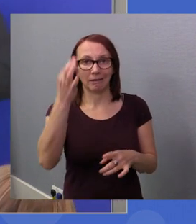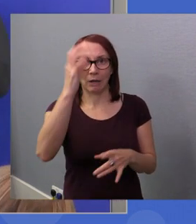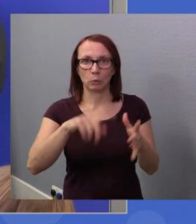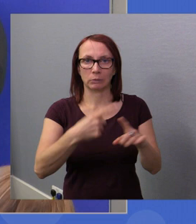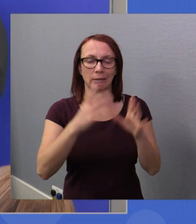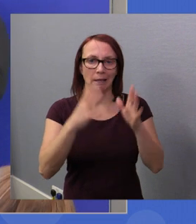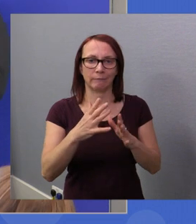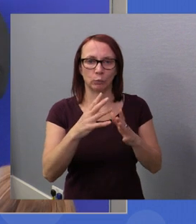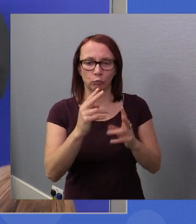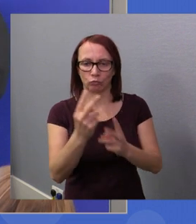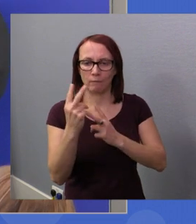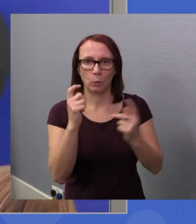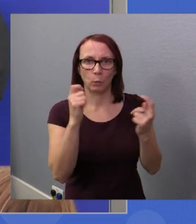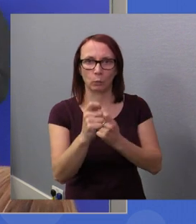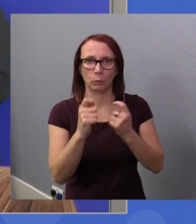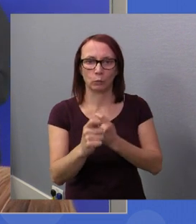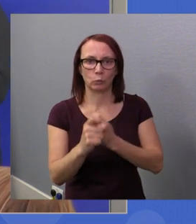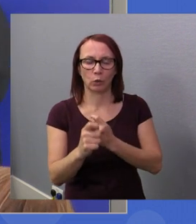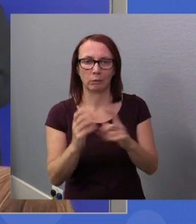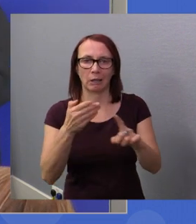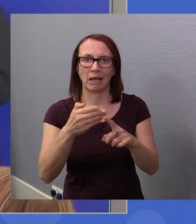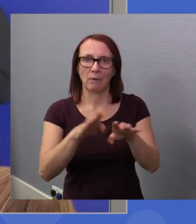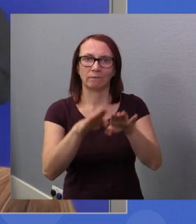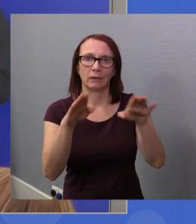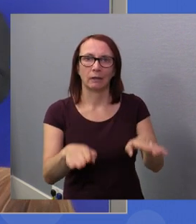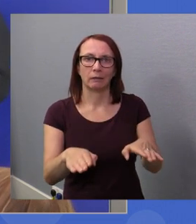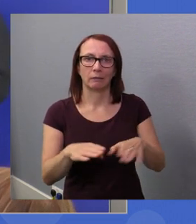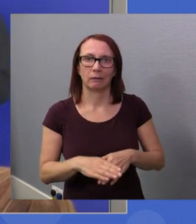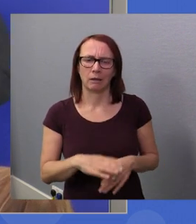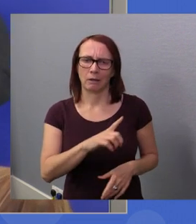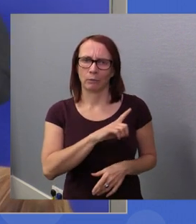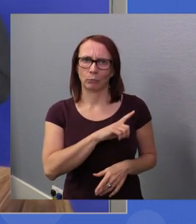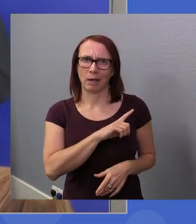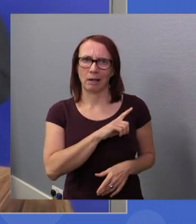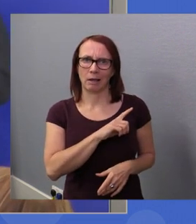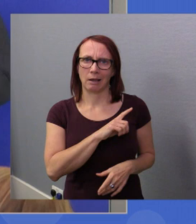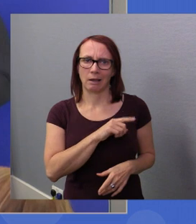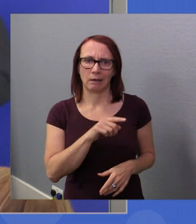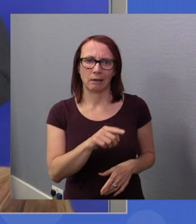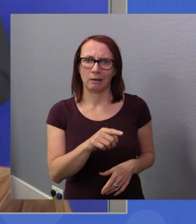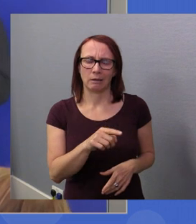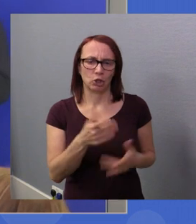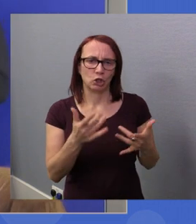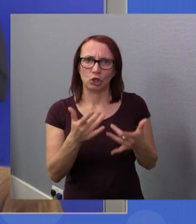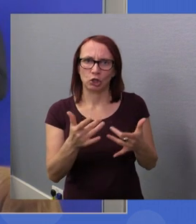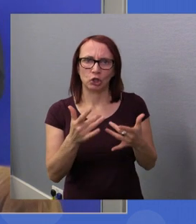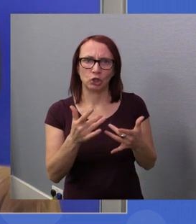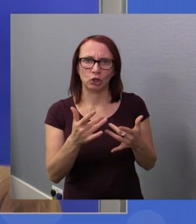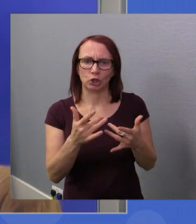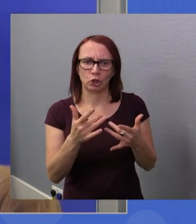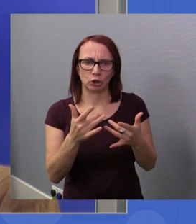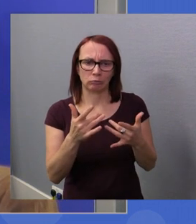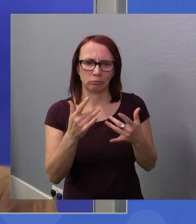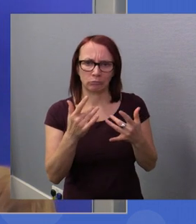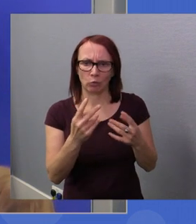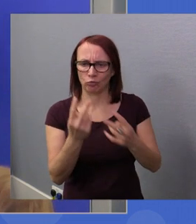the purpose of making it fairer. So fairness was our key issue. The reason we decided this is because it hasn't been looked at since 1991.